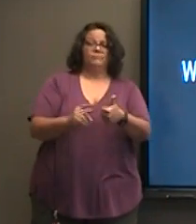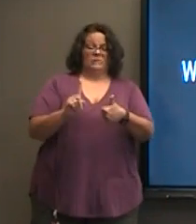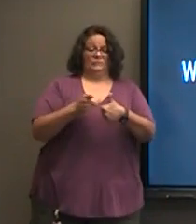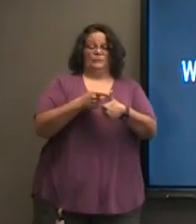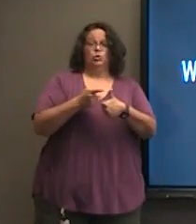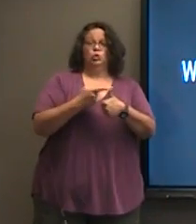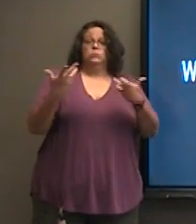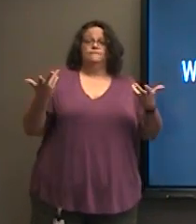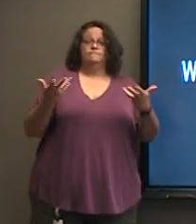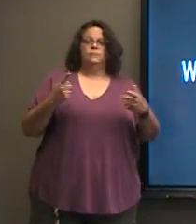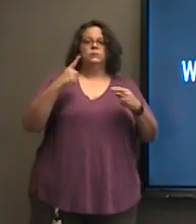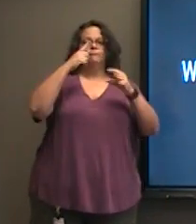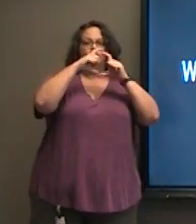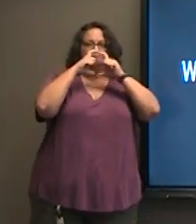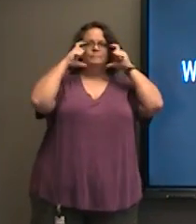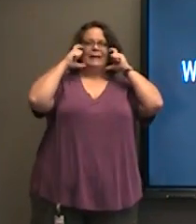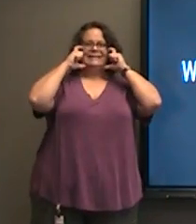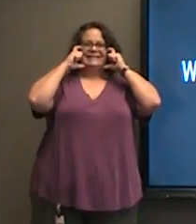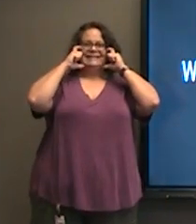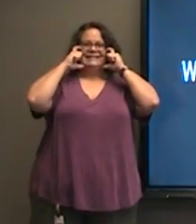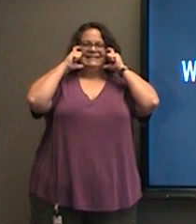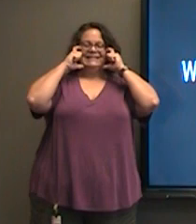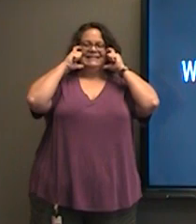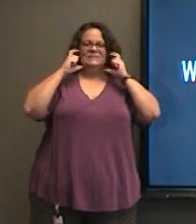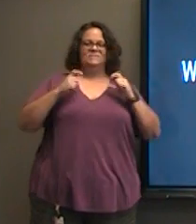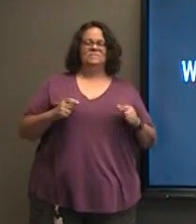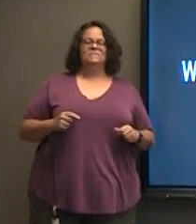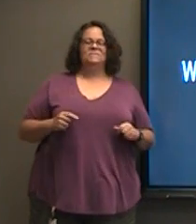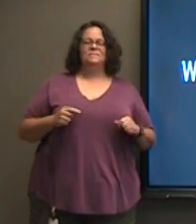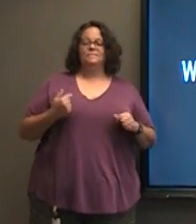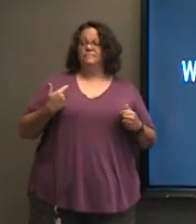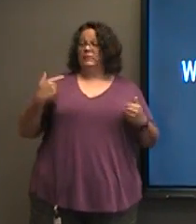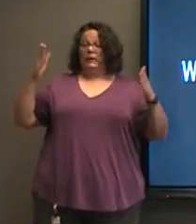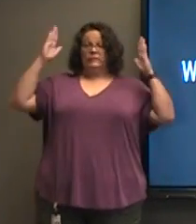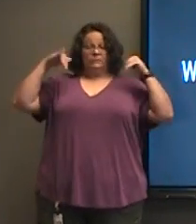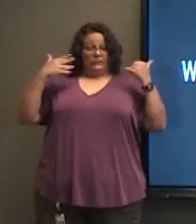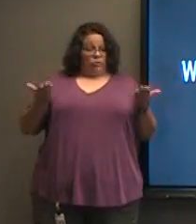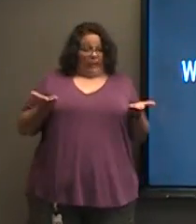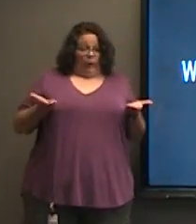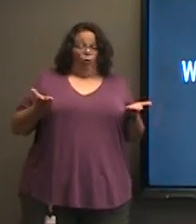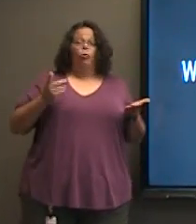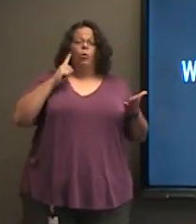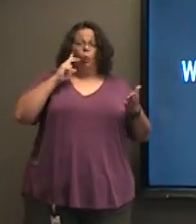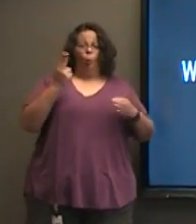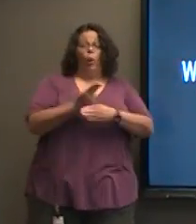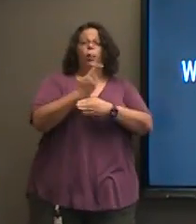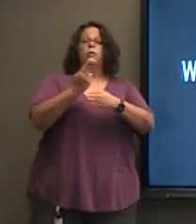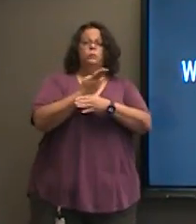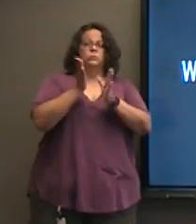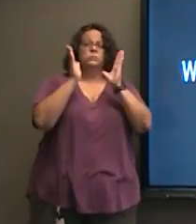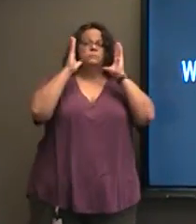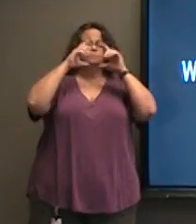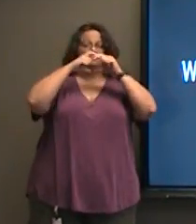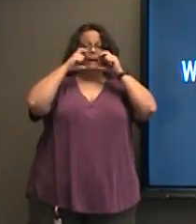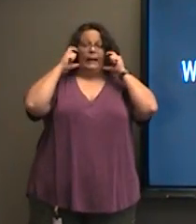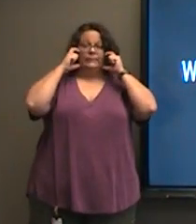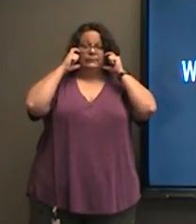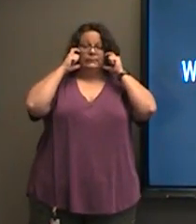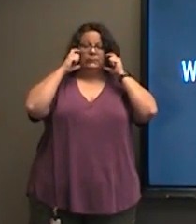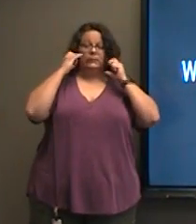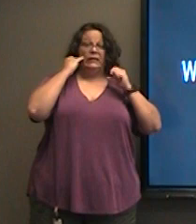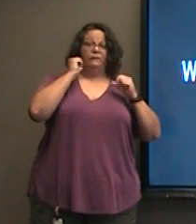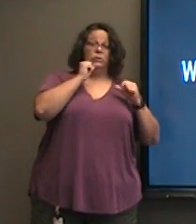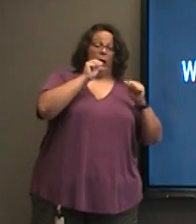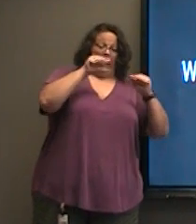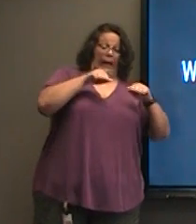face masks. So the expectation here at Otwell Middle School is that we will be wearing masks when we are not